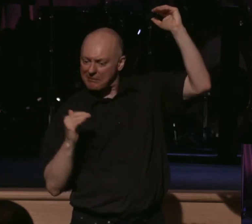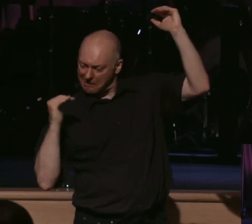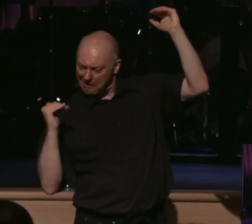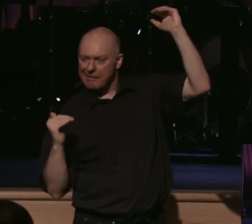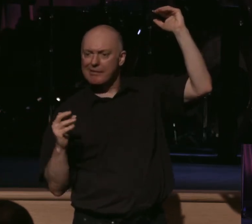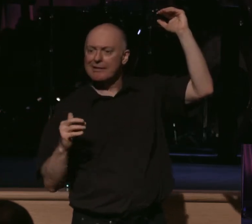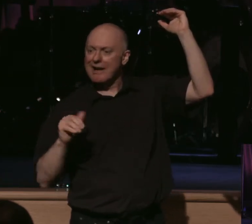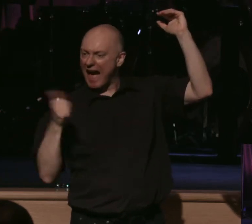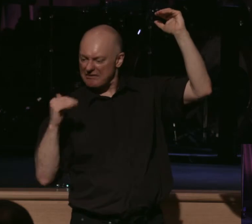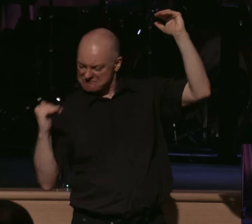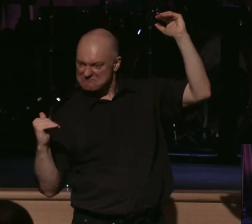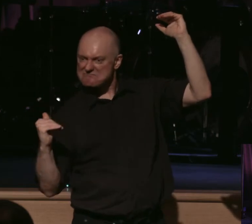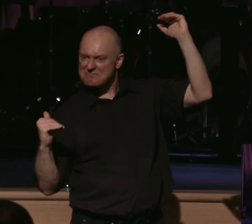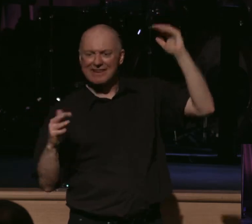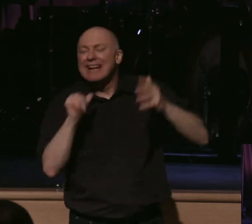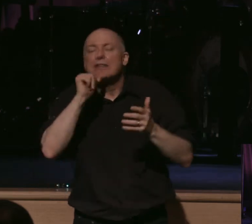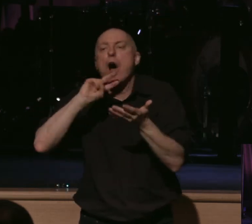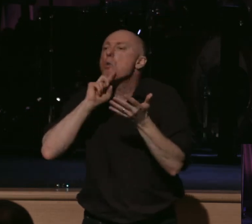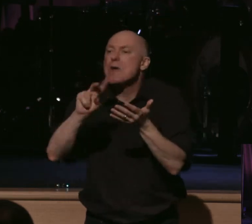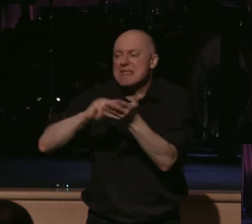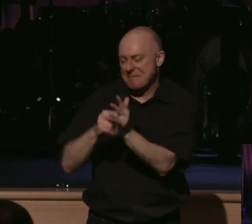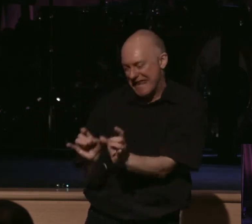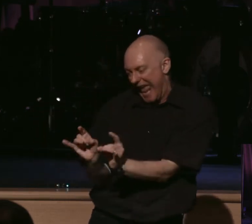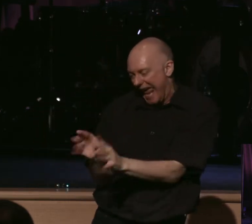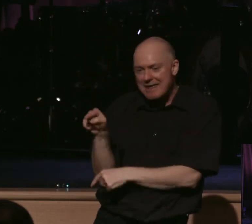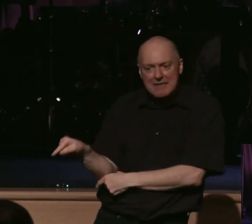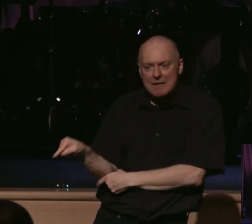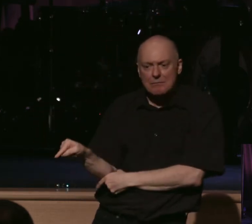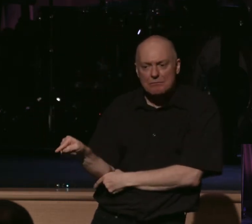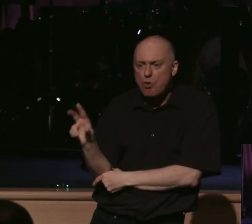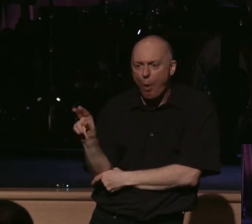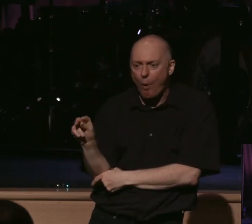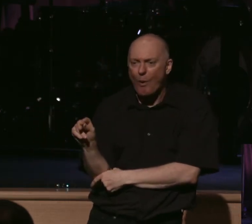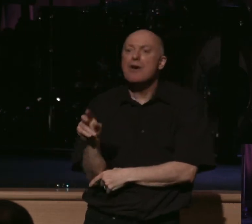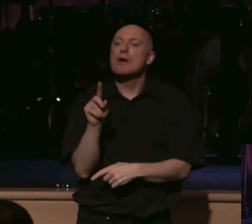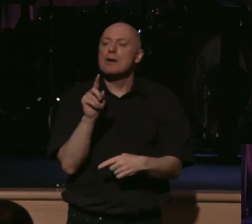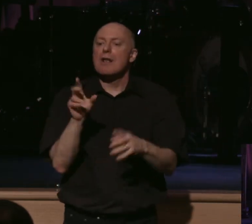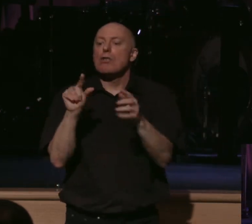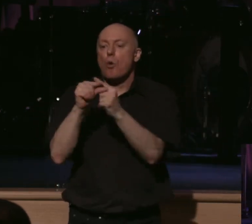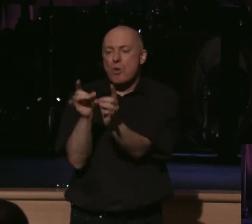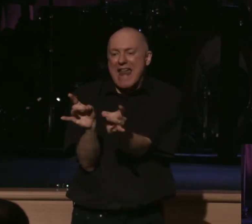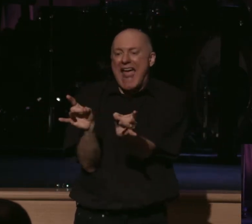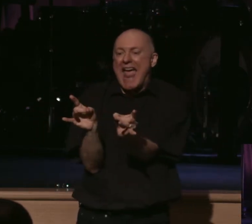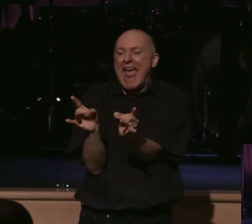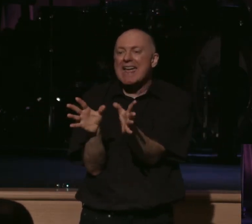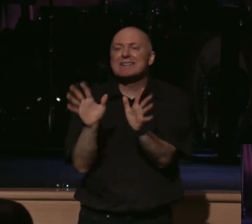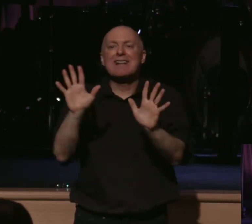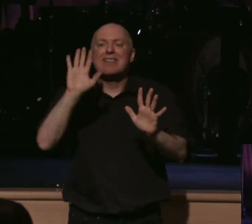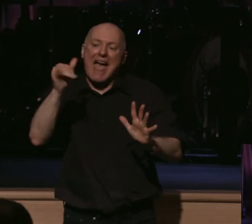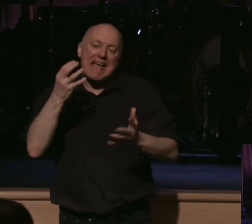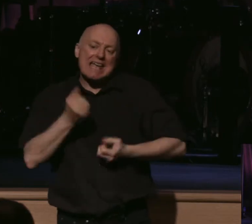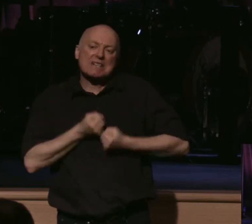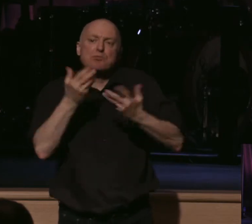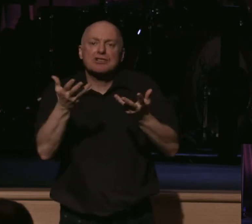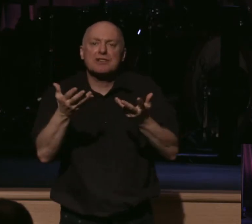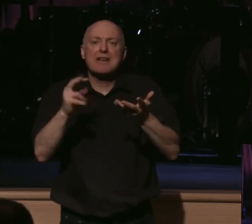us to outright hate people in our lives. Hate here was a Semitic expression of loving